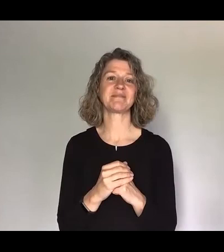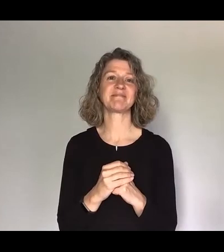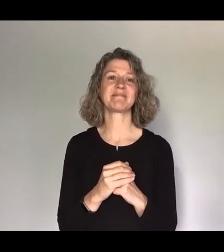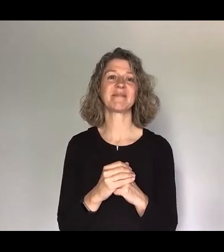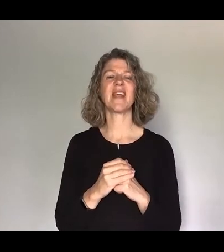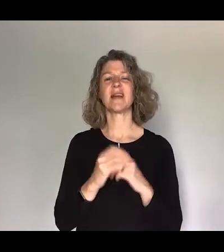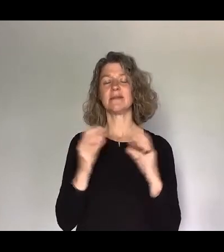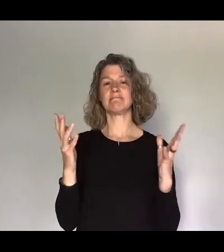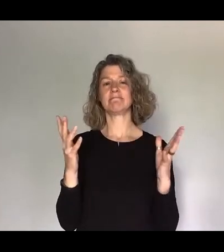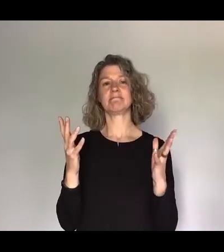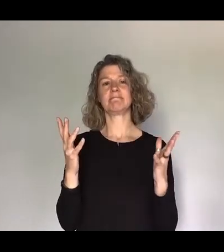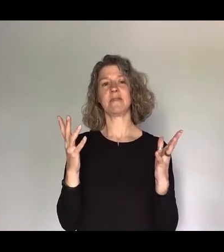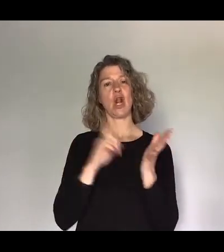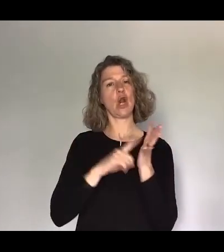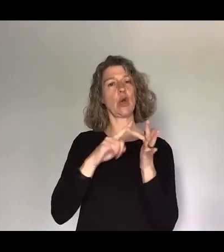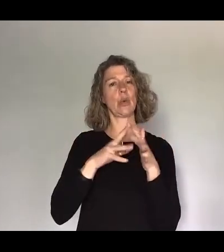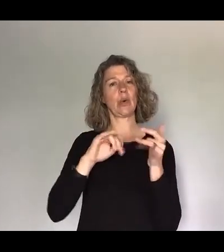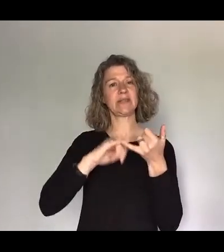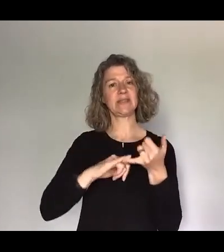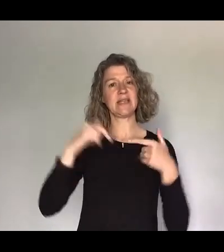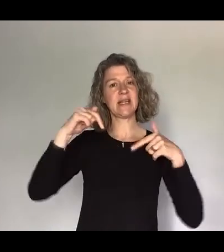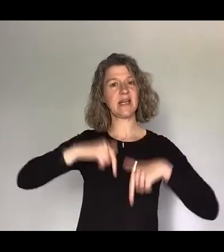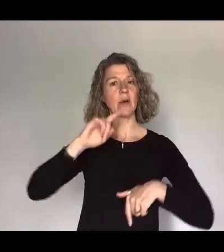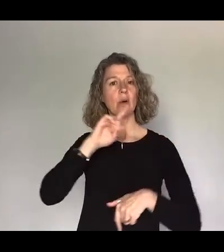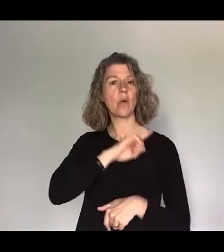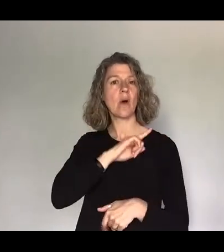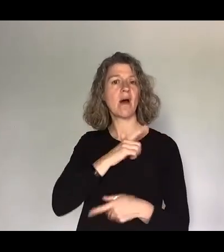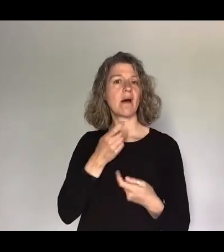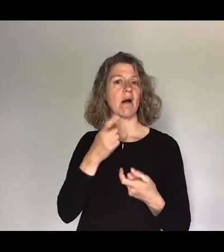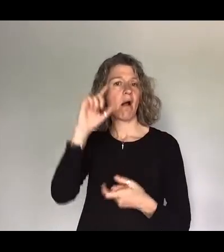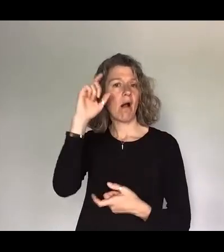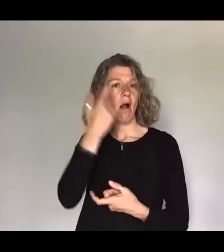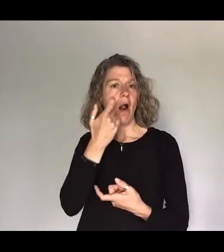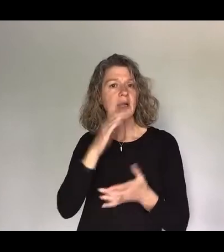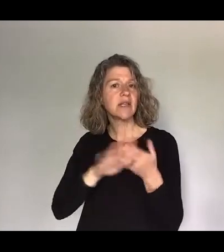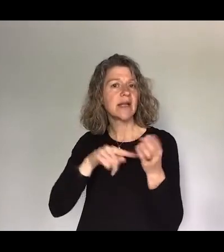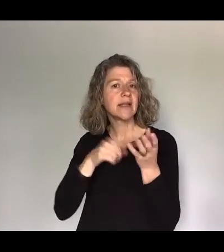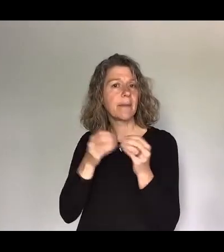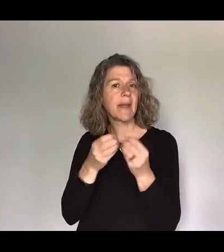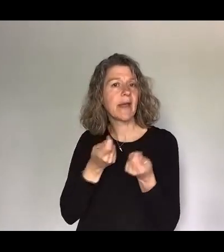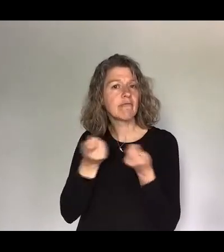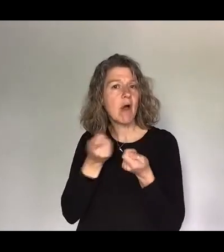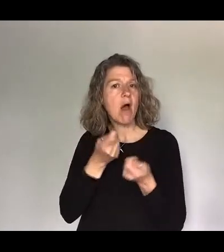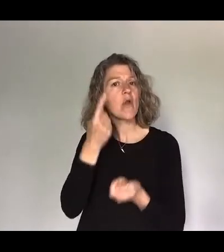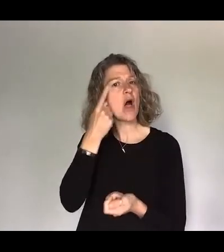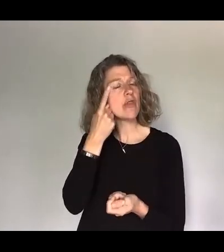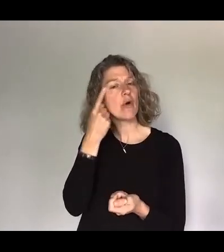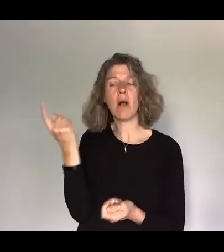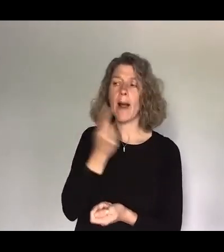helps, well, he runs H3 College, which we've talking about for the last couple of weeks and we thought we'd get him on to tell us a little bit about it. But Lewis, you're also a semi